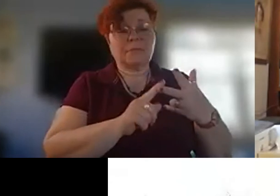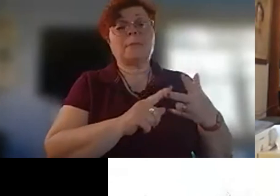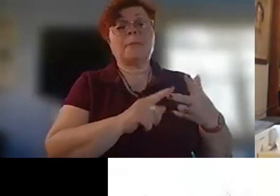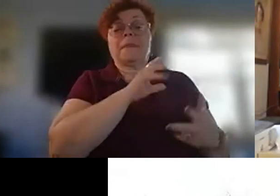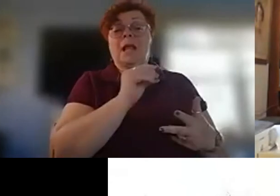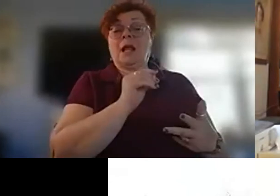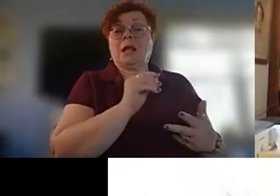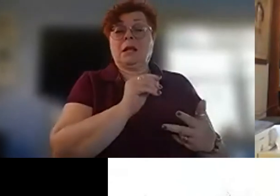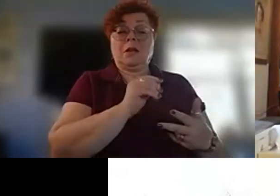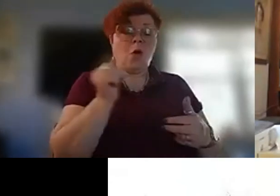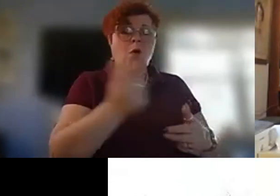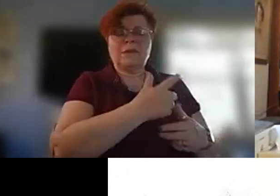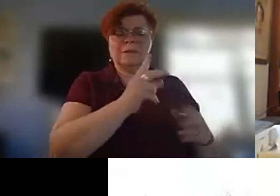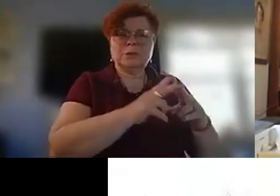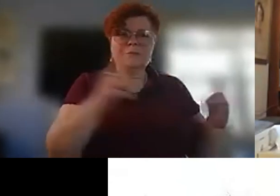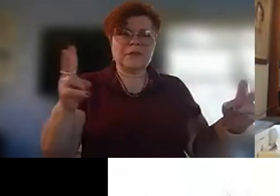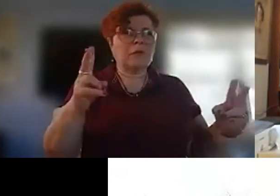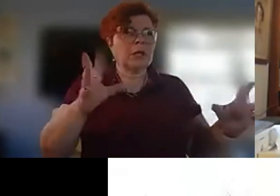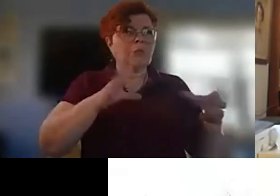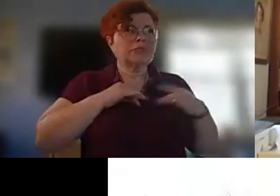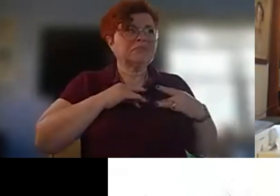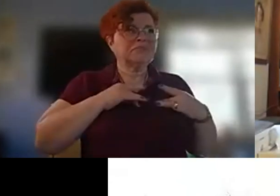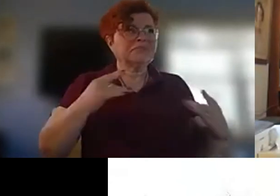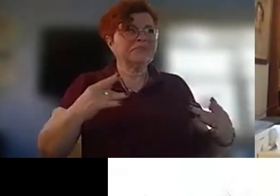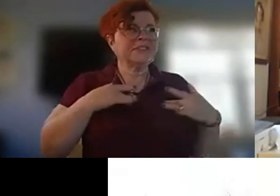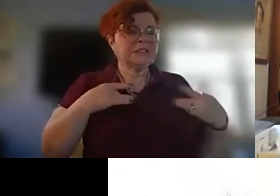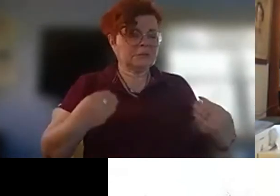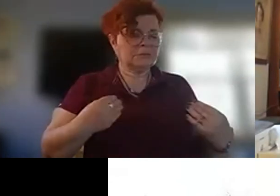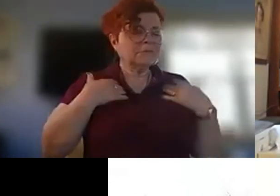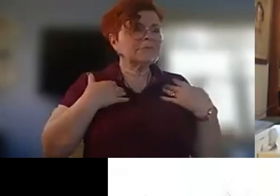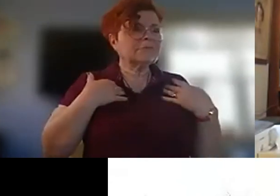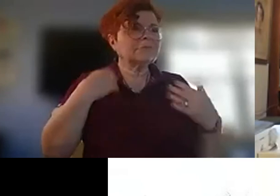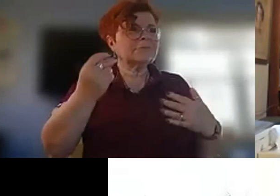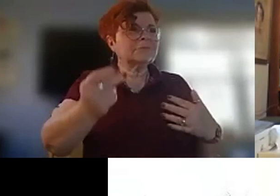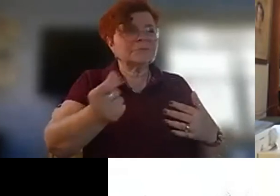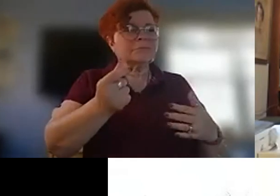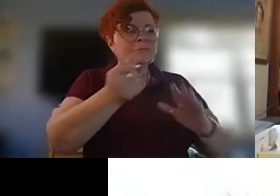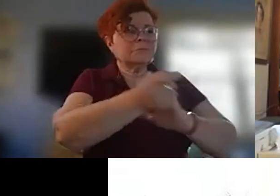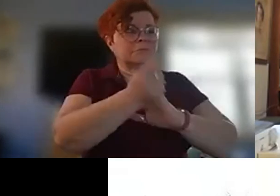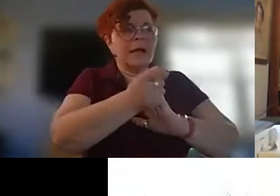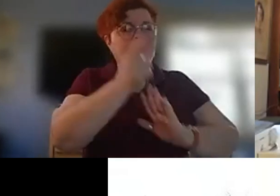was very visceral very immediate um and you know i believed that you